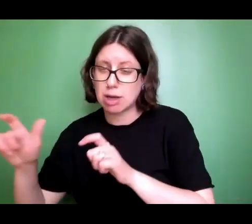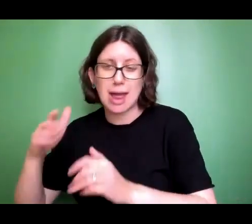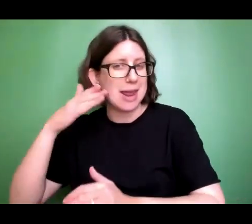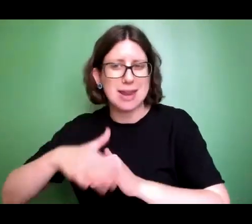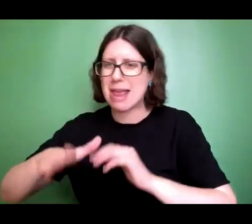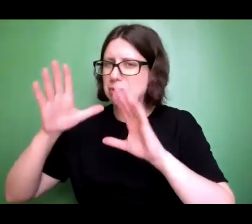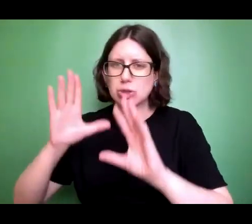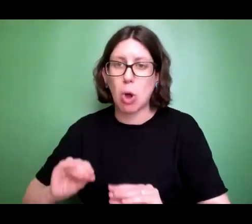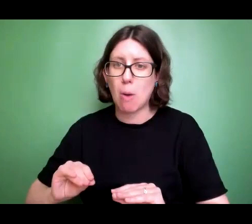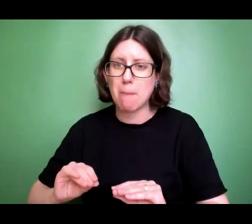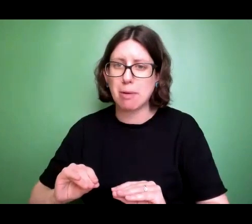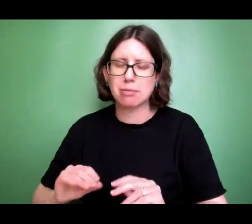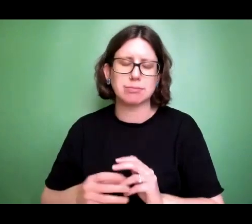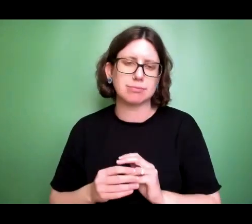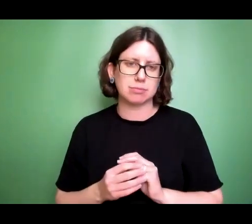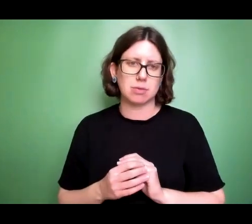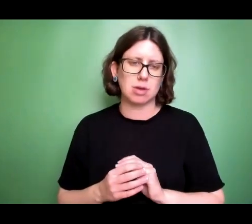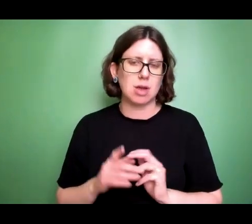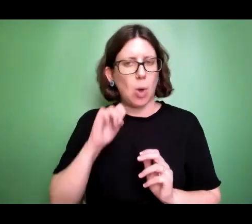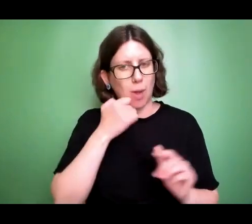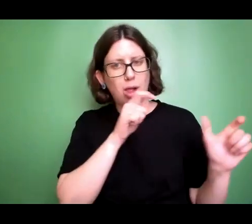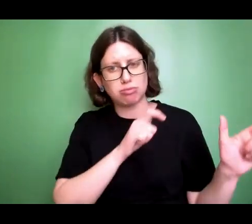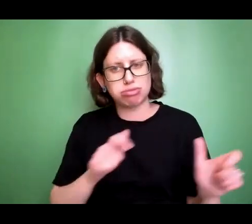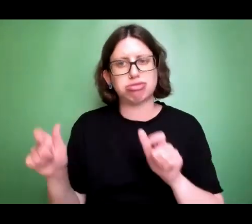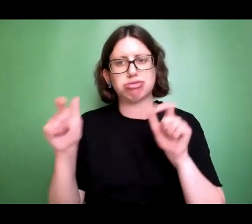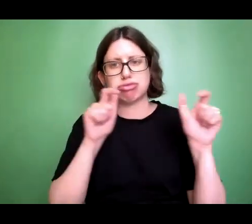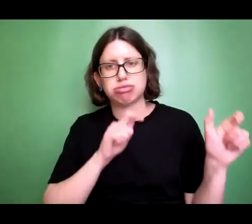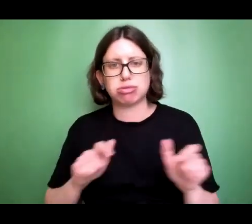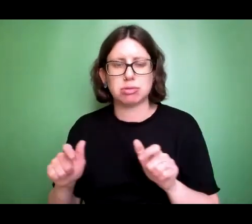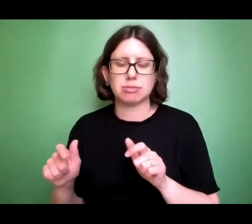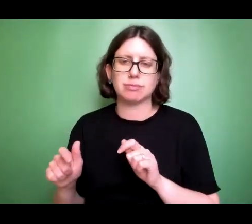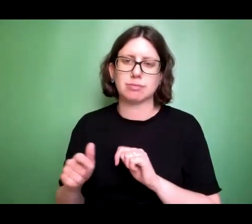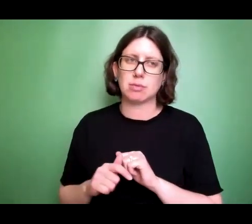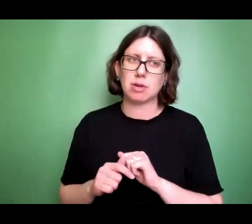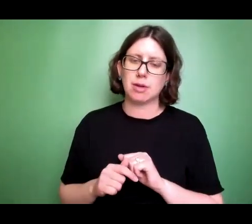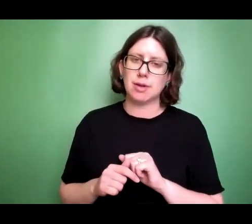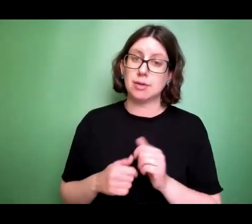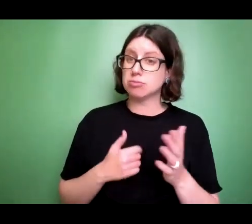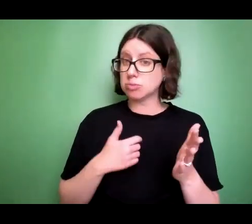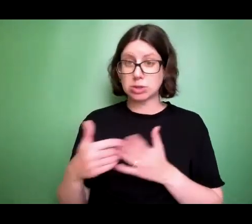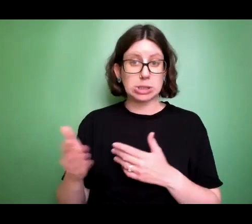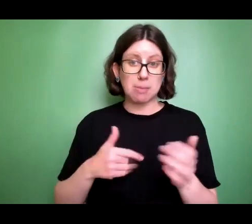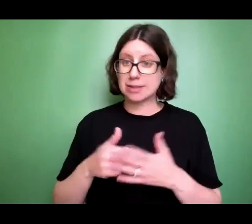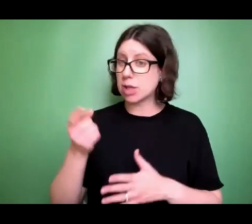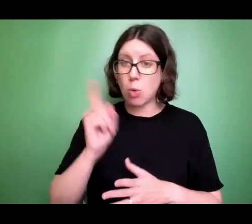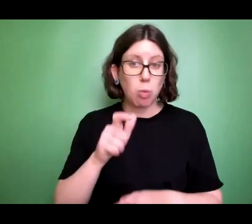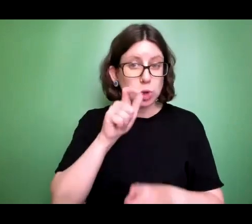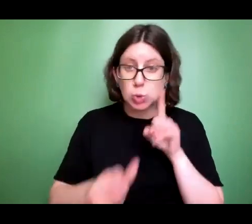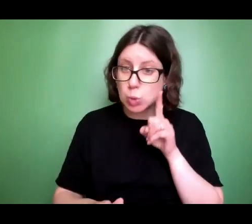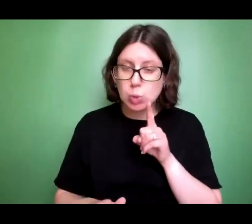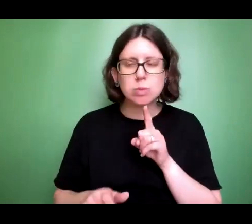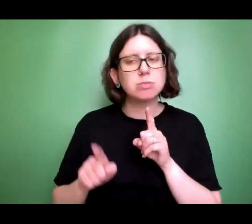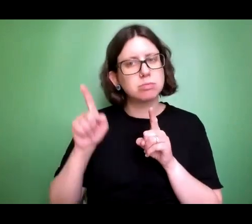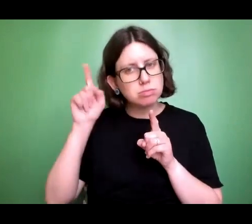that the apostle John uses to say how God's kind of love is for you. And with that love, he's been pursuing you.